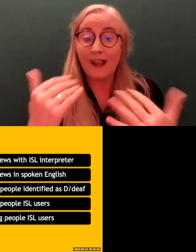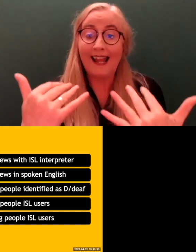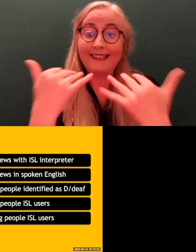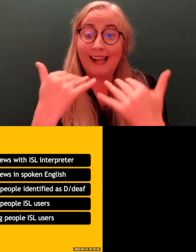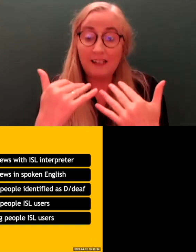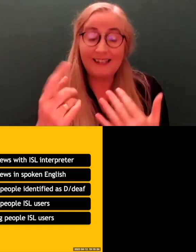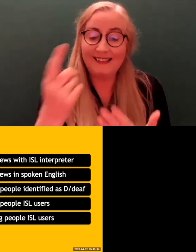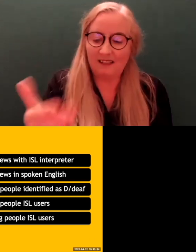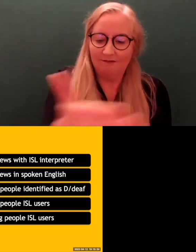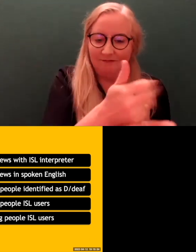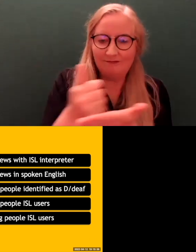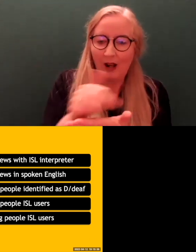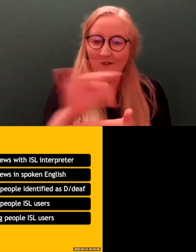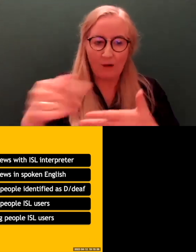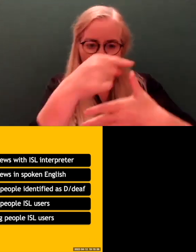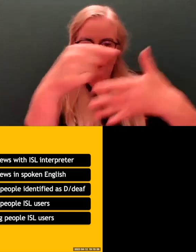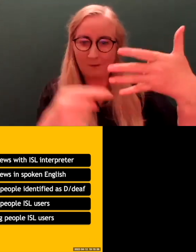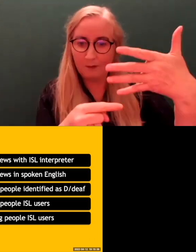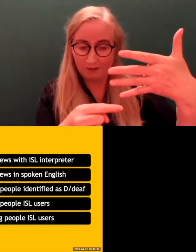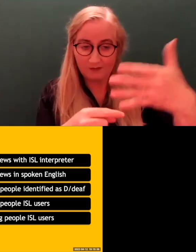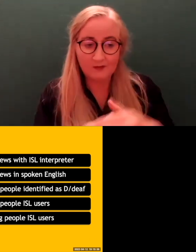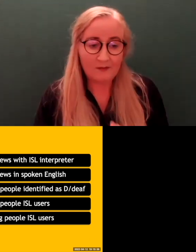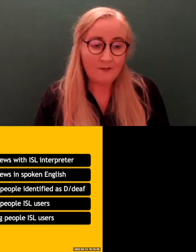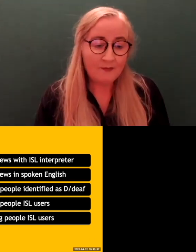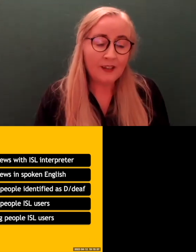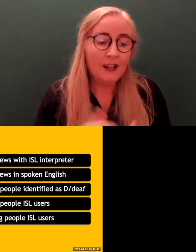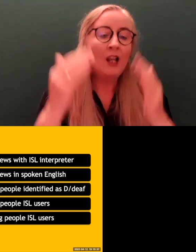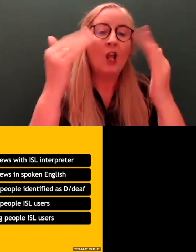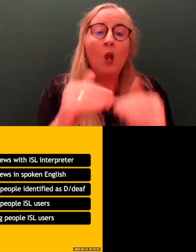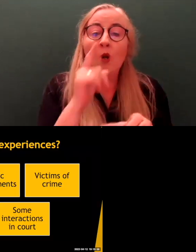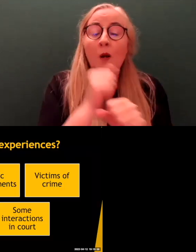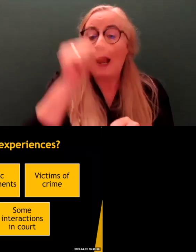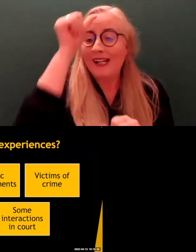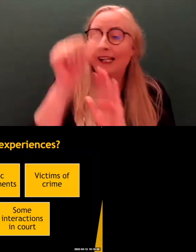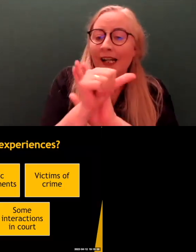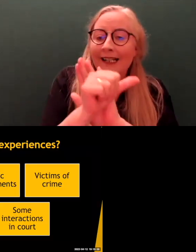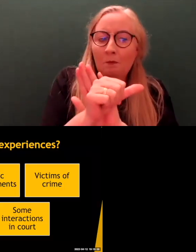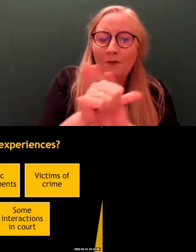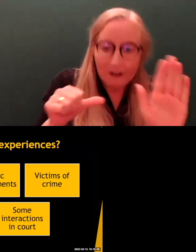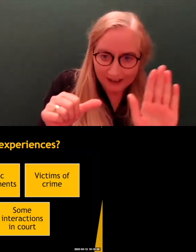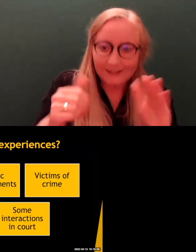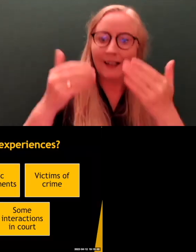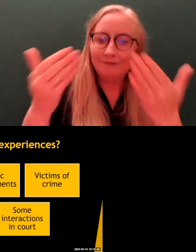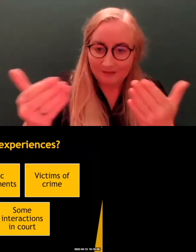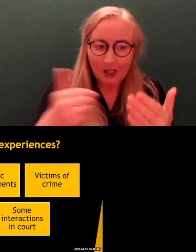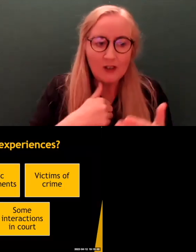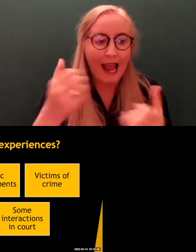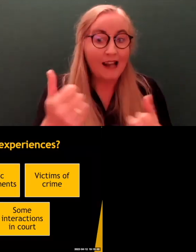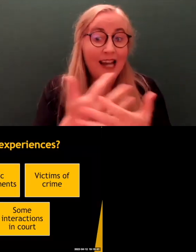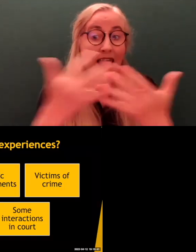that. So, in terms then of experiences, so, I had a lot of people talk to me about a lot of